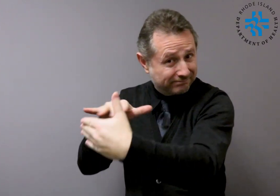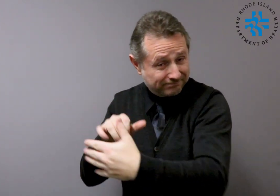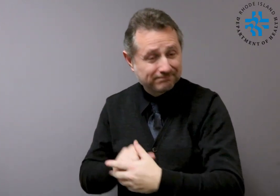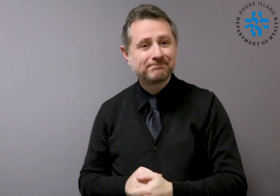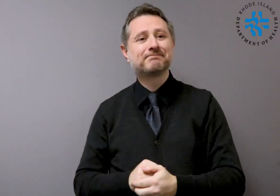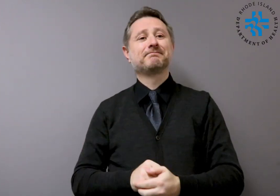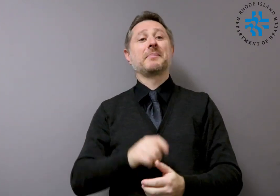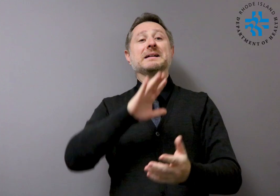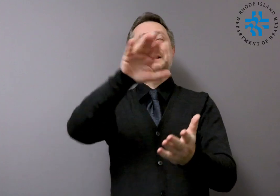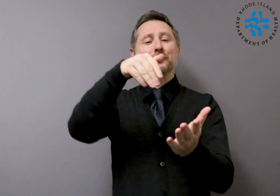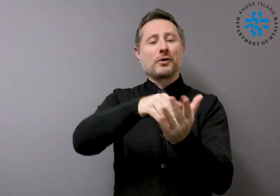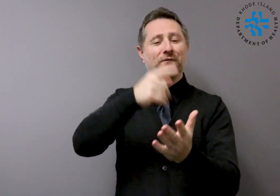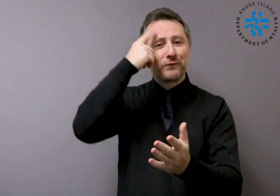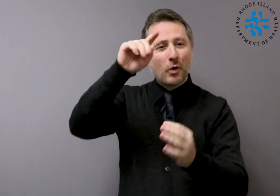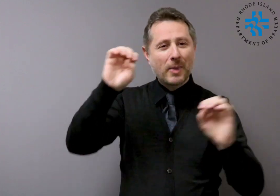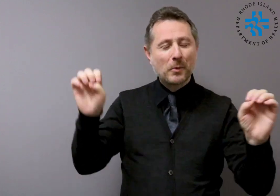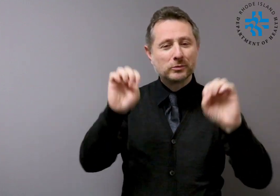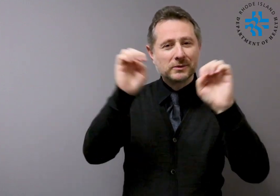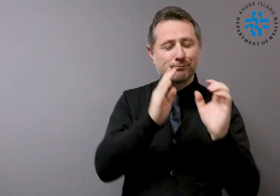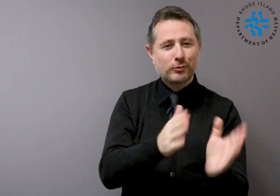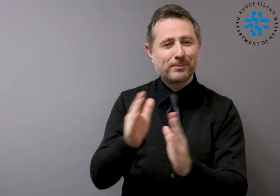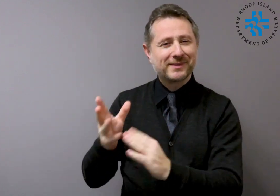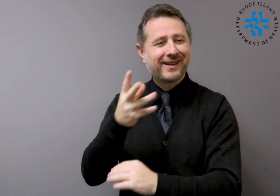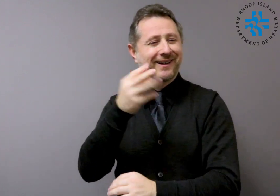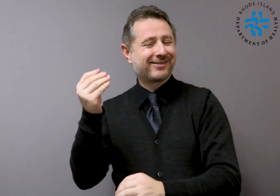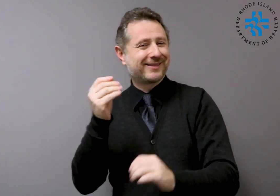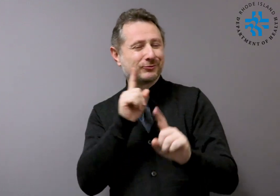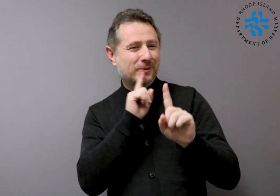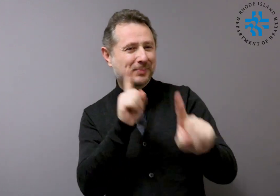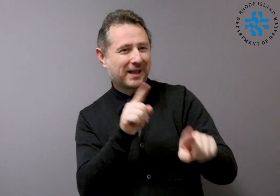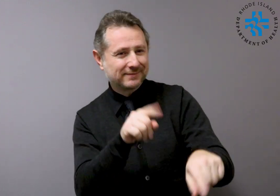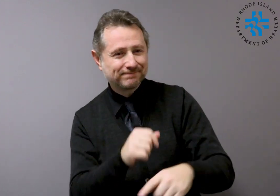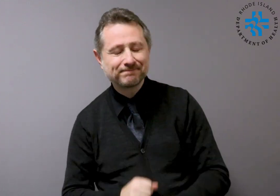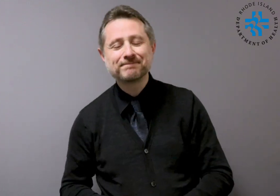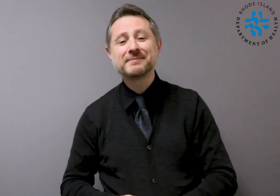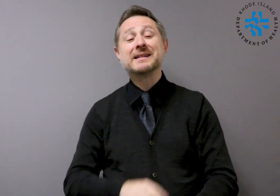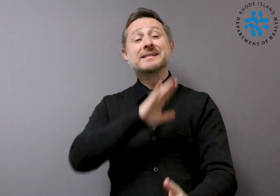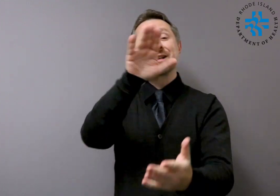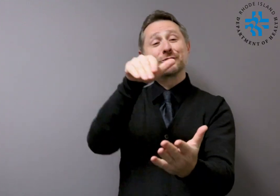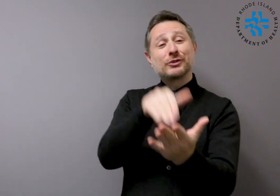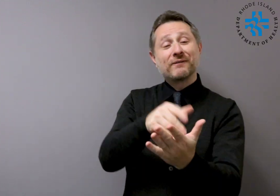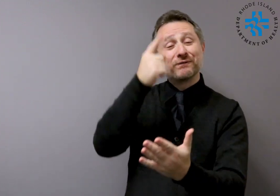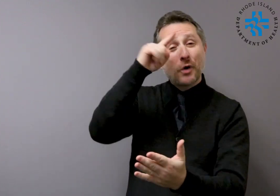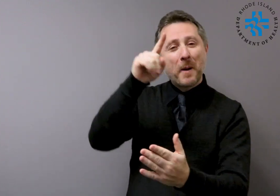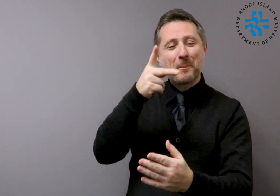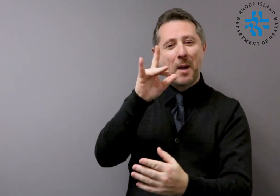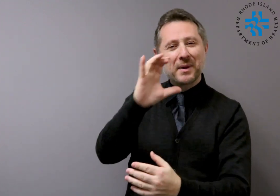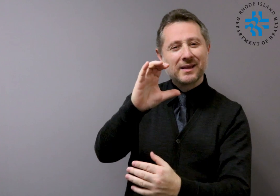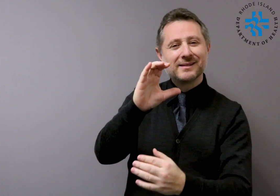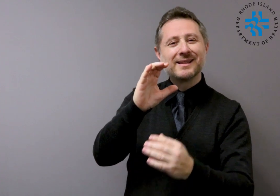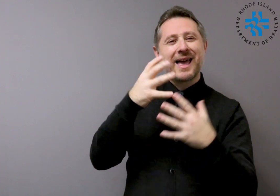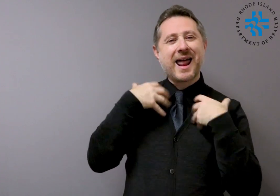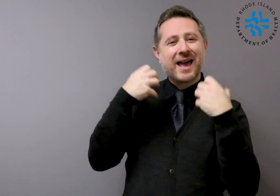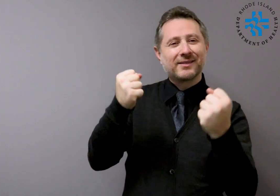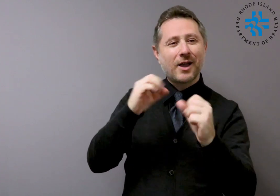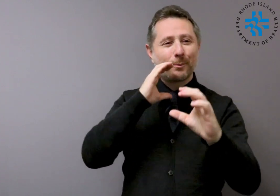infectious disease matters. Maintaining a robust system to receive and follow up on illness reports from Rhode Island healthcare